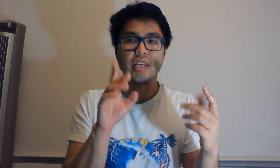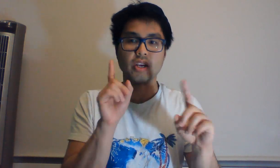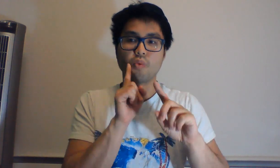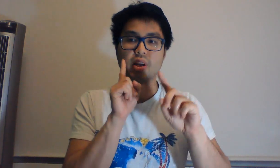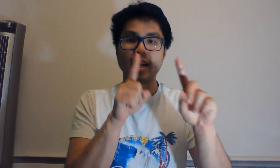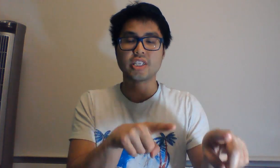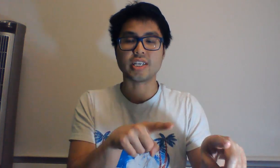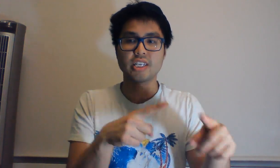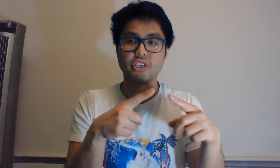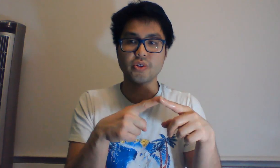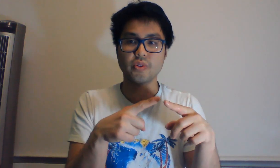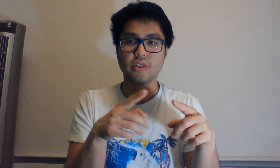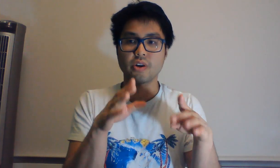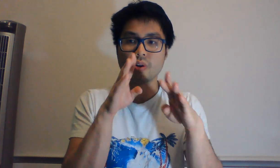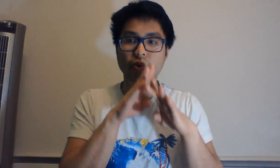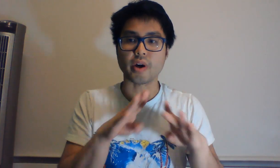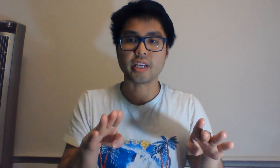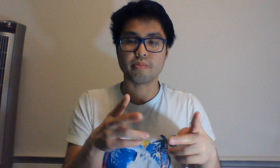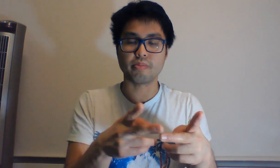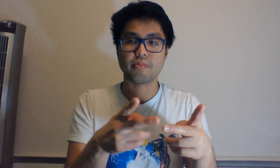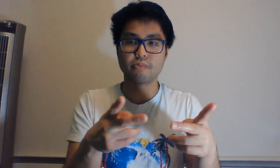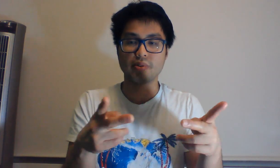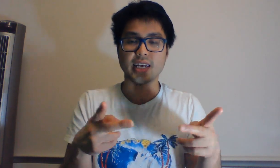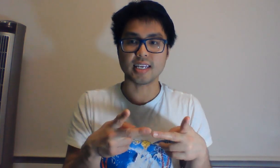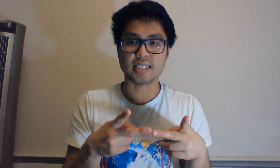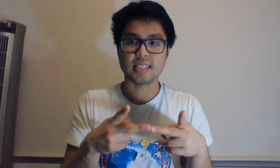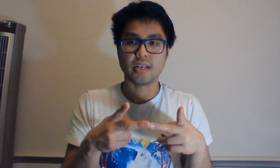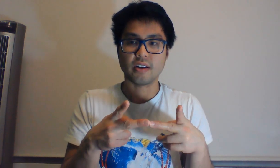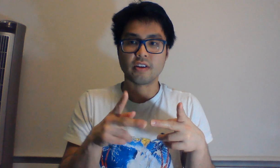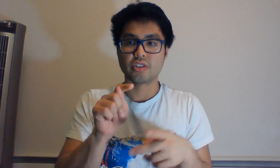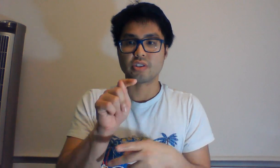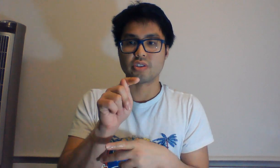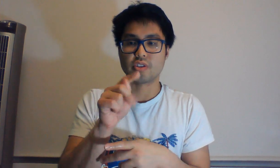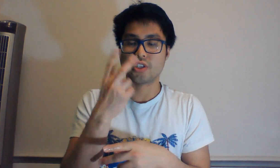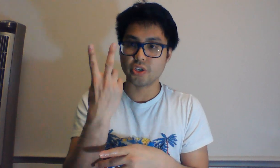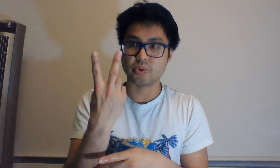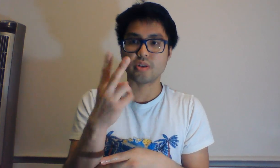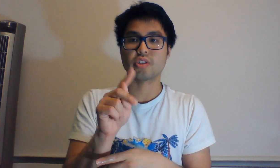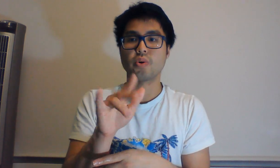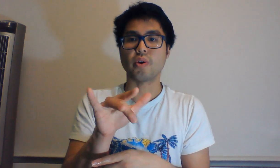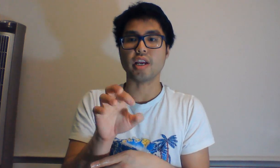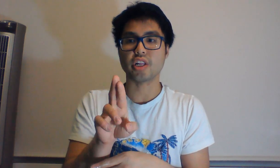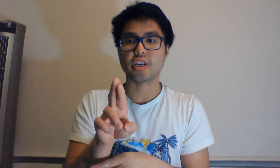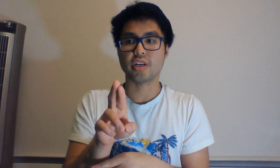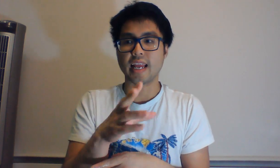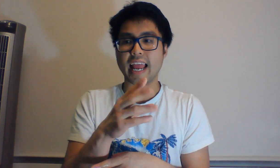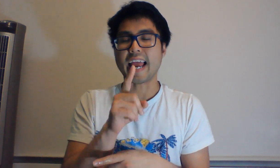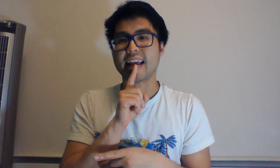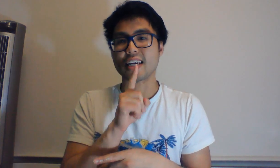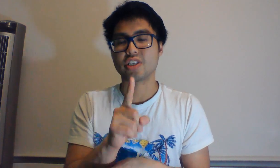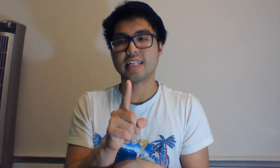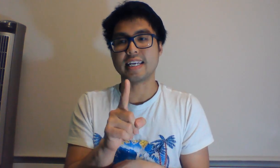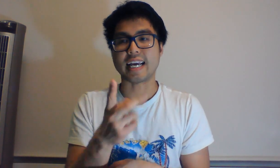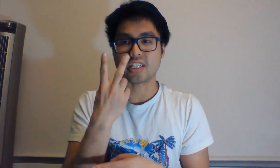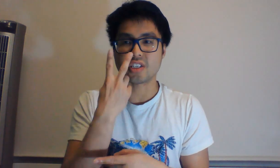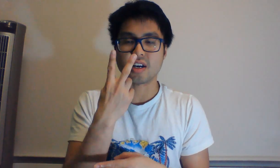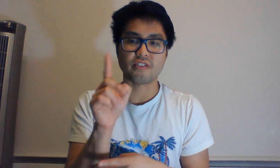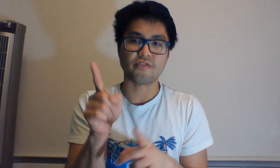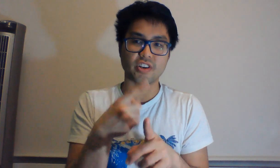reacting to the Quarantine Blade 2 trailer. Actually, I saw the first